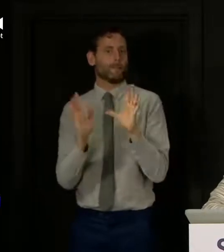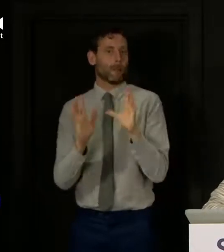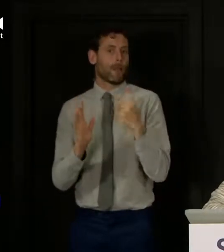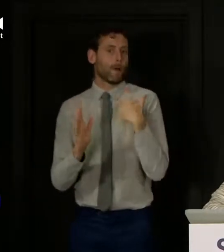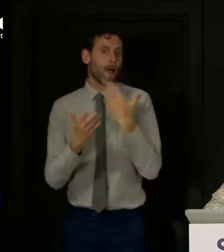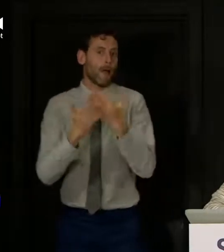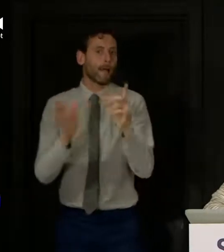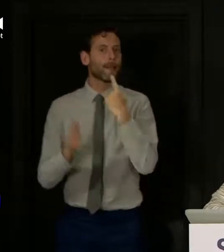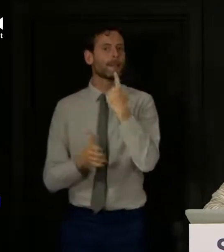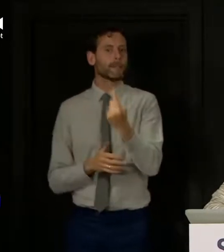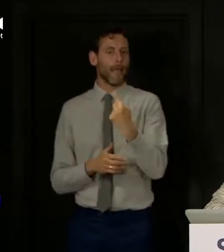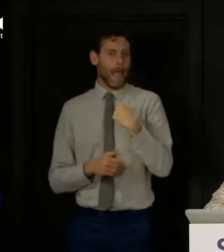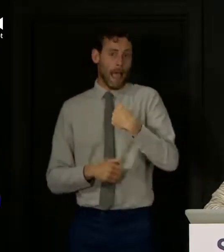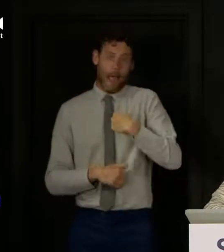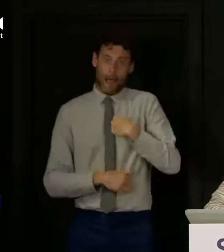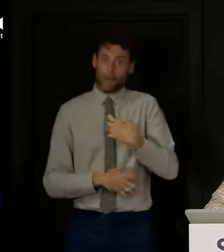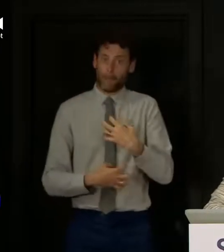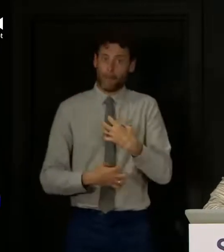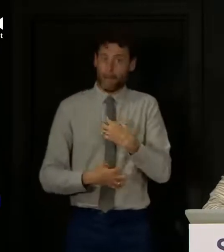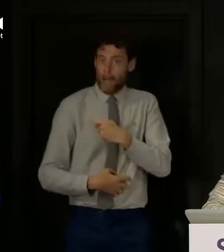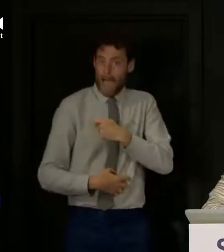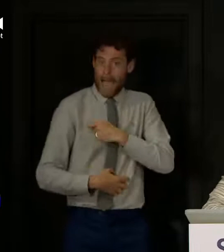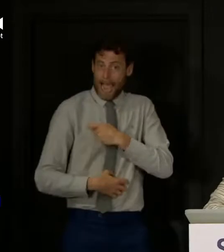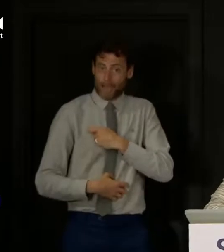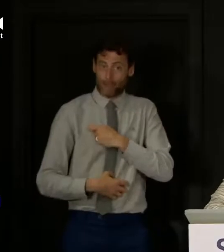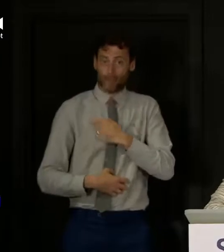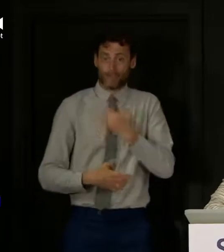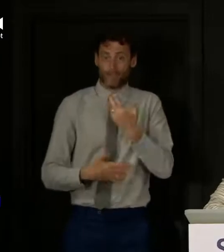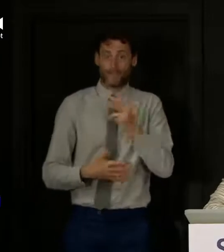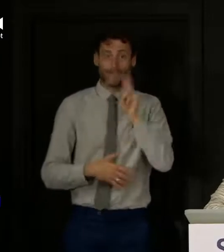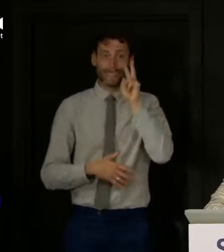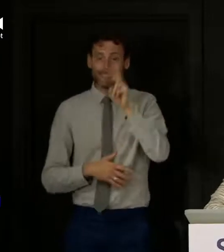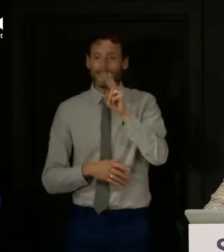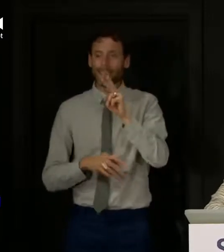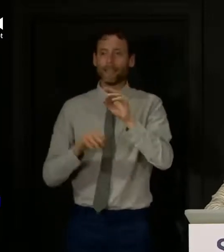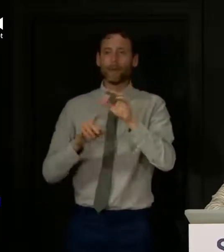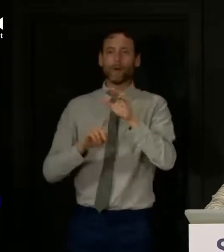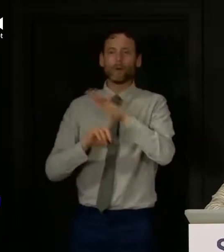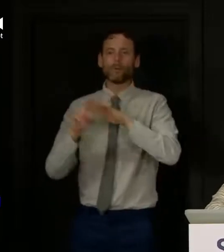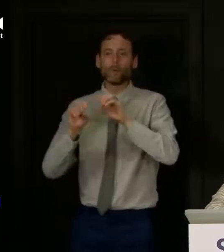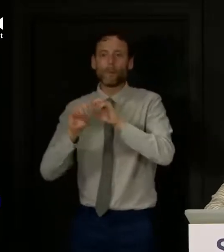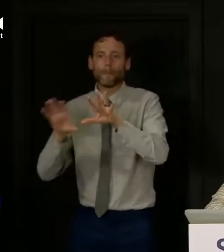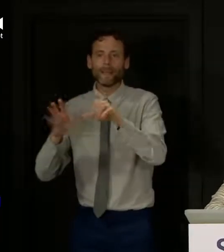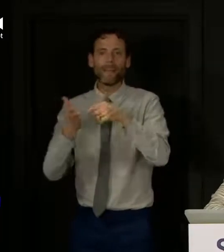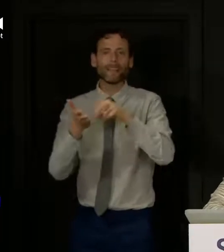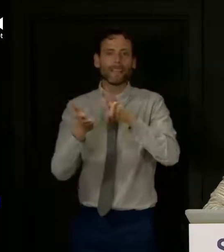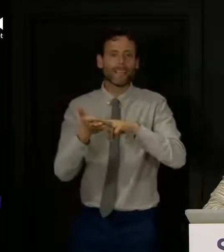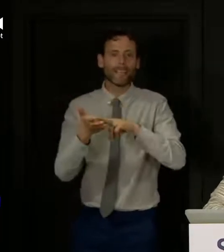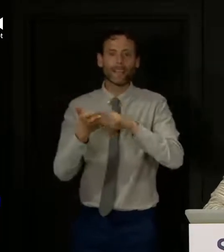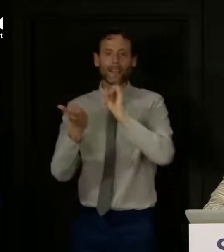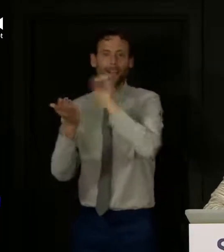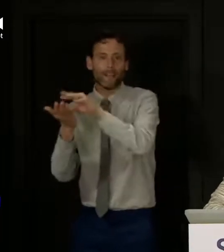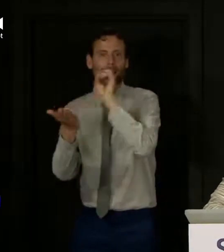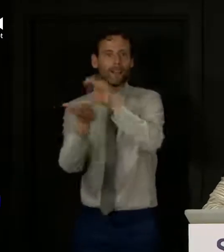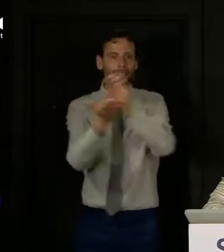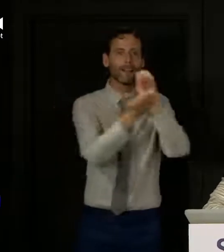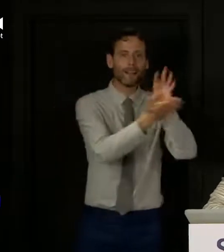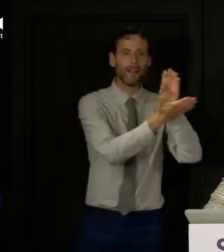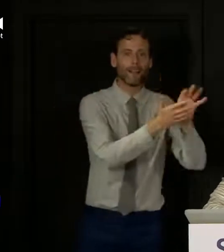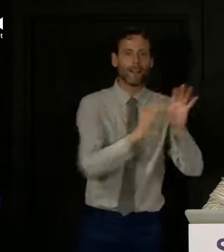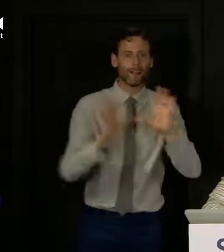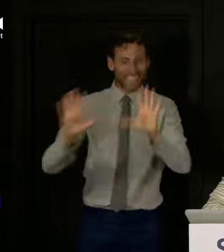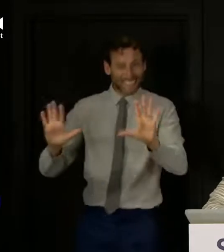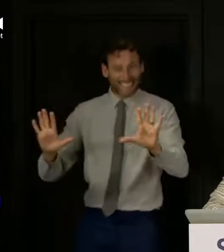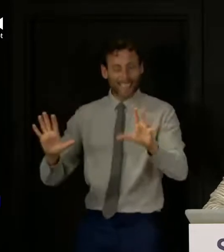saying it, I'll no doubt be anxiously looking at photographs on social media and on the television over the weekend just to make sure people are not acting